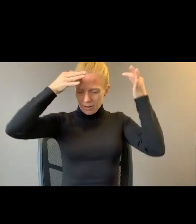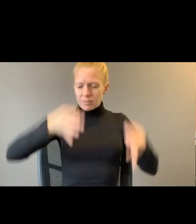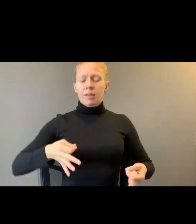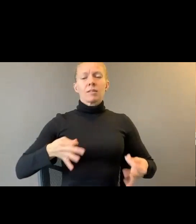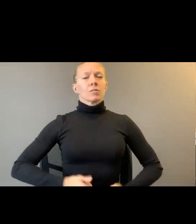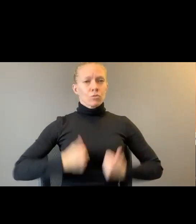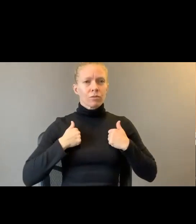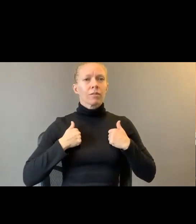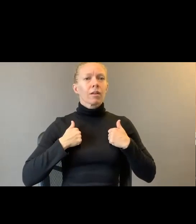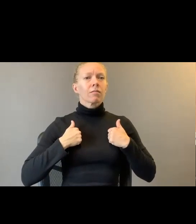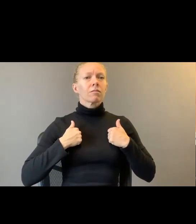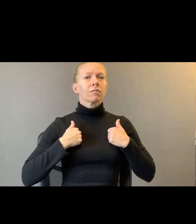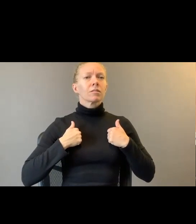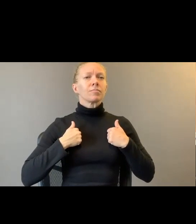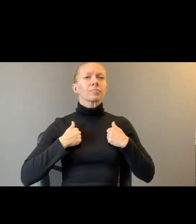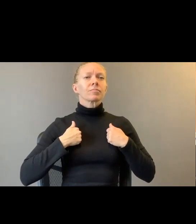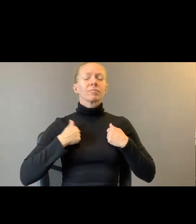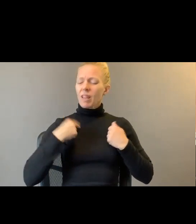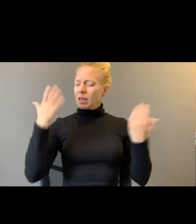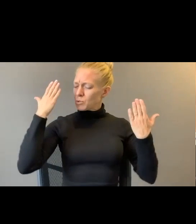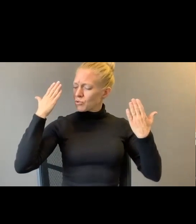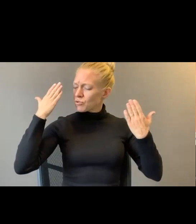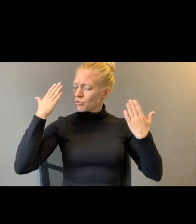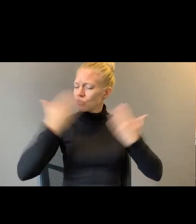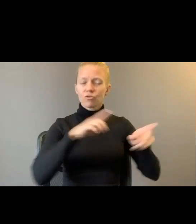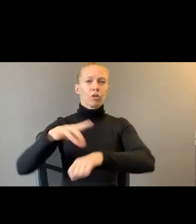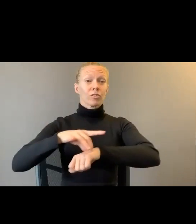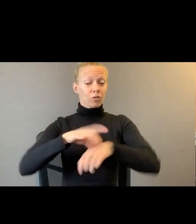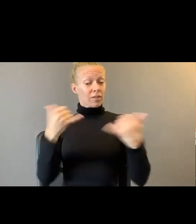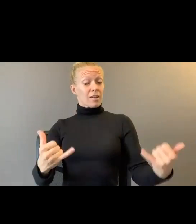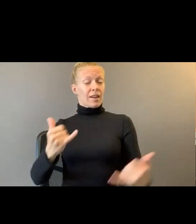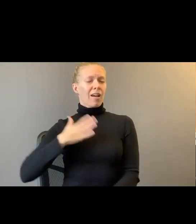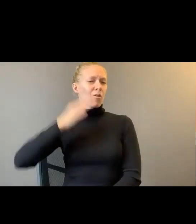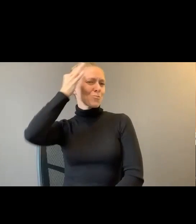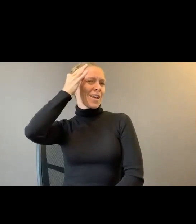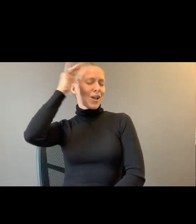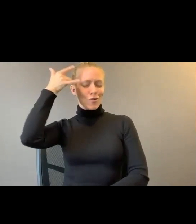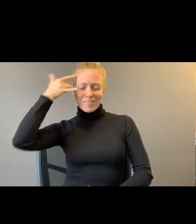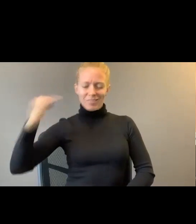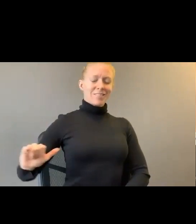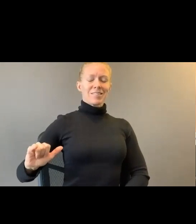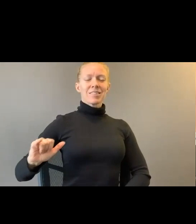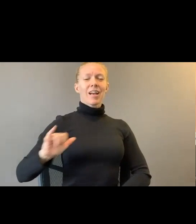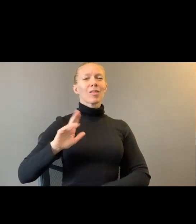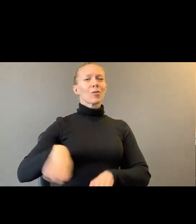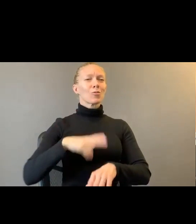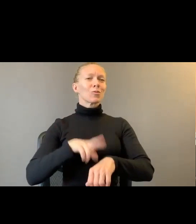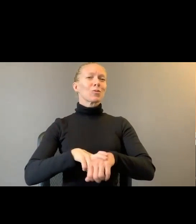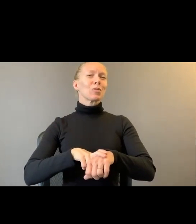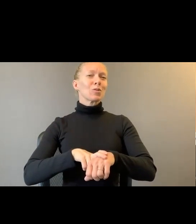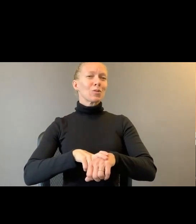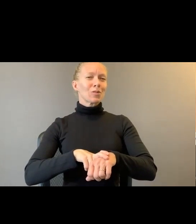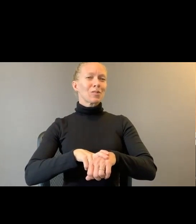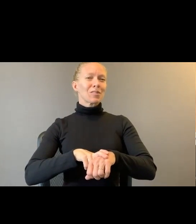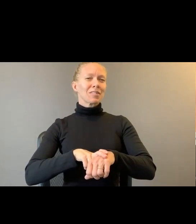dark as earth. Now I am the me with the bright yellow hair. Me with the normal girth. Wait. Normal.